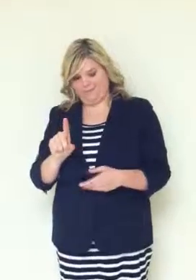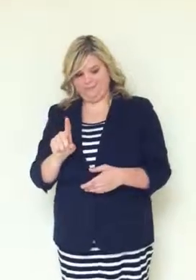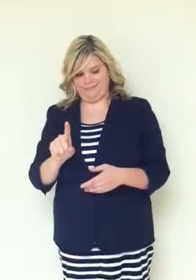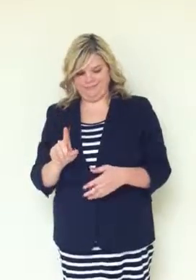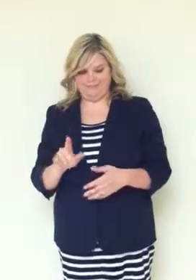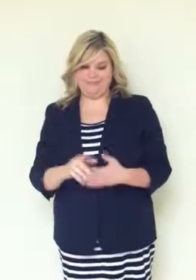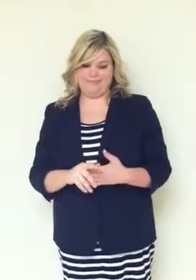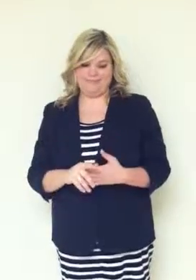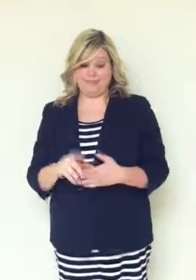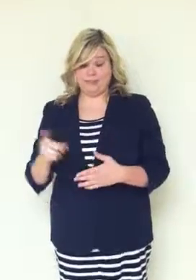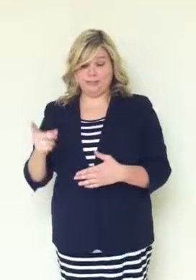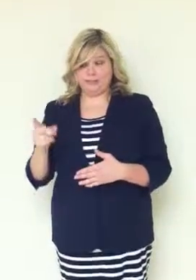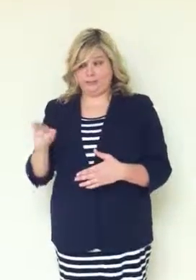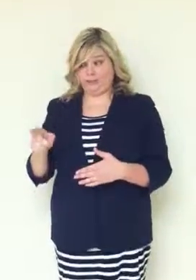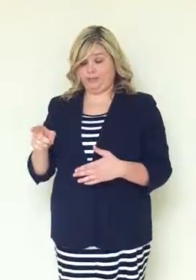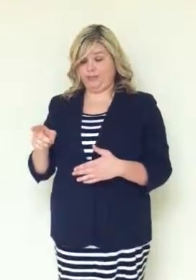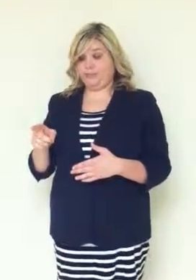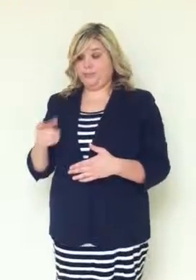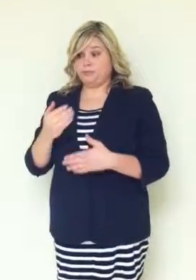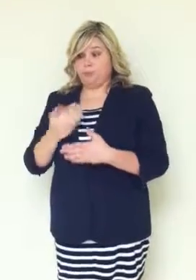She was born deaf and both of her parents were deaf.